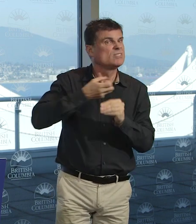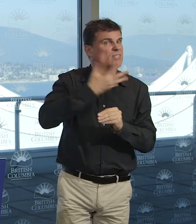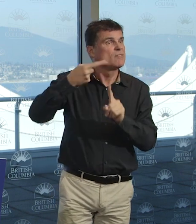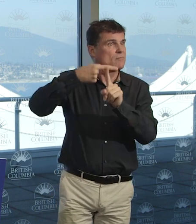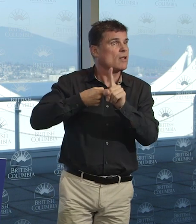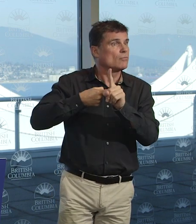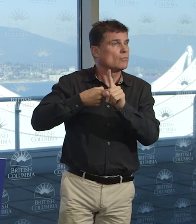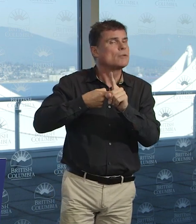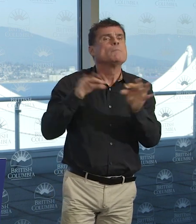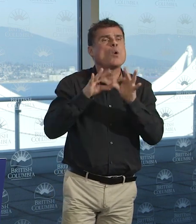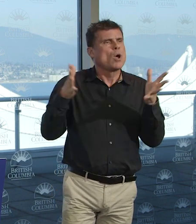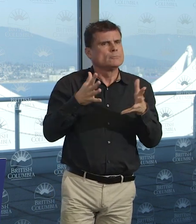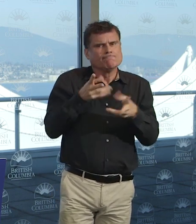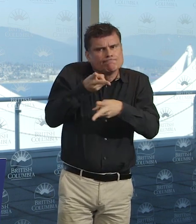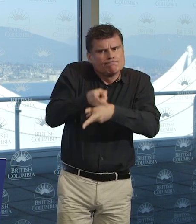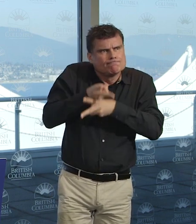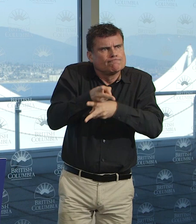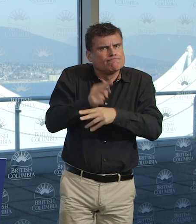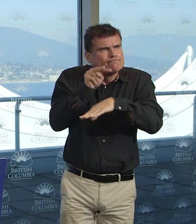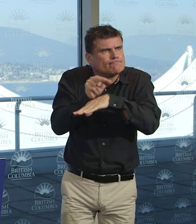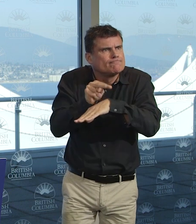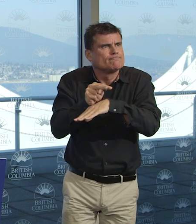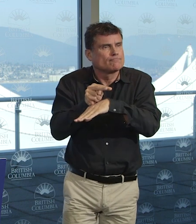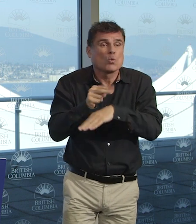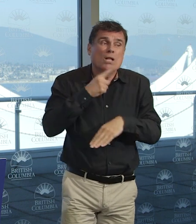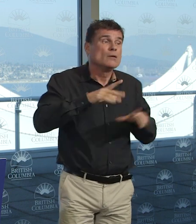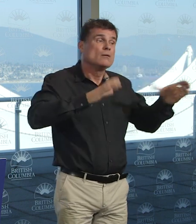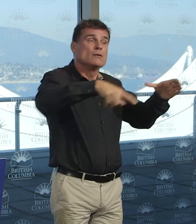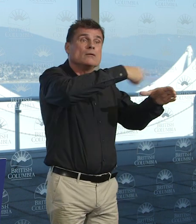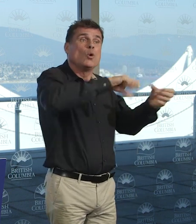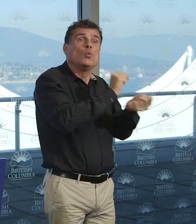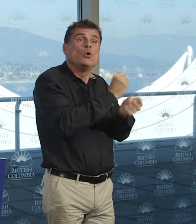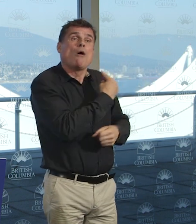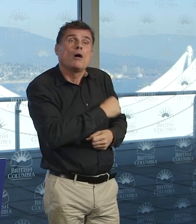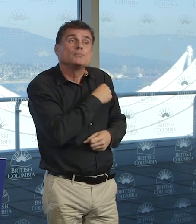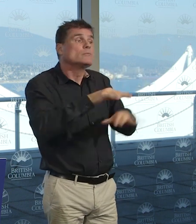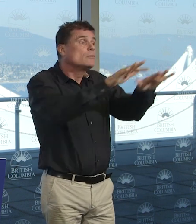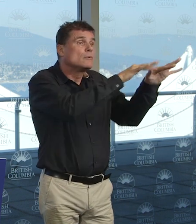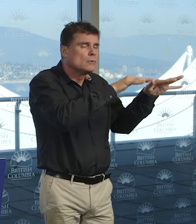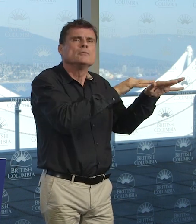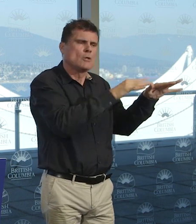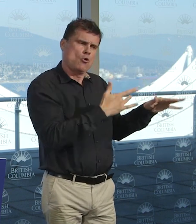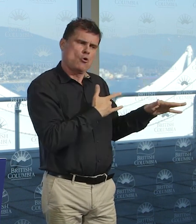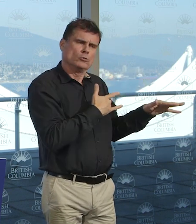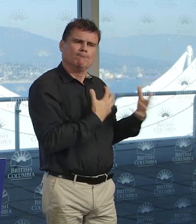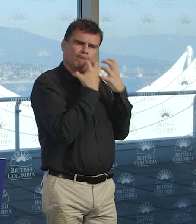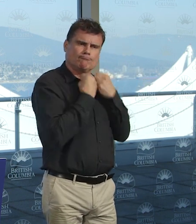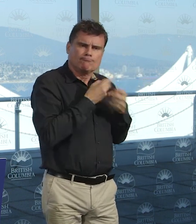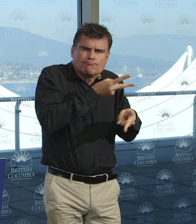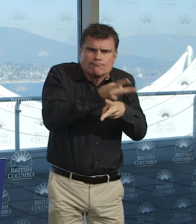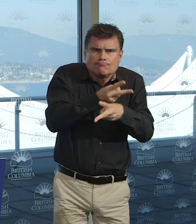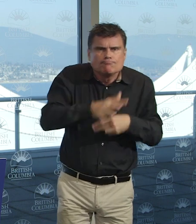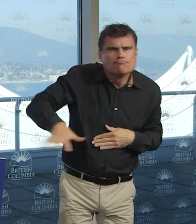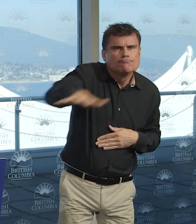and the intense practice that we have in our healthcare worker system. We know as well